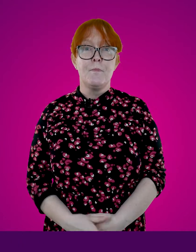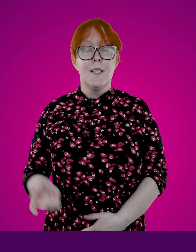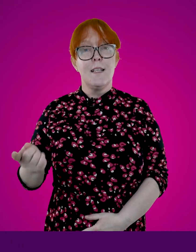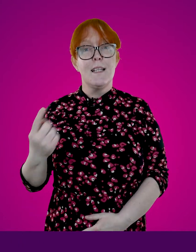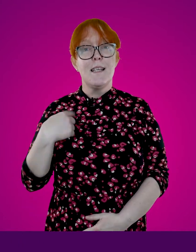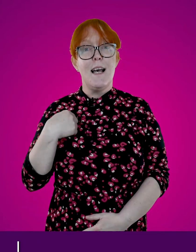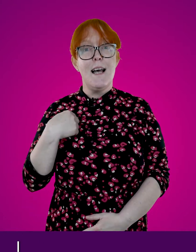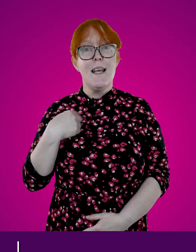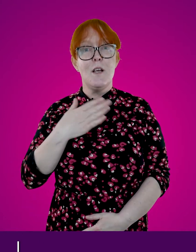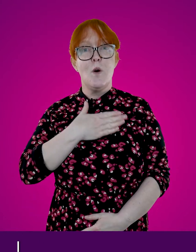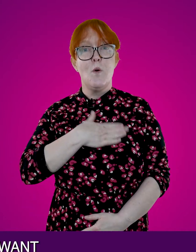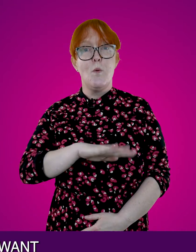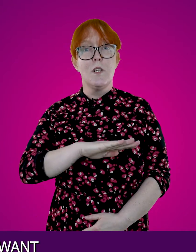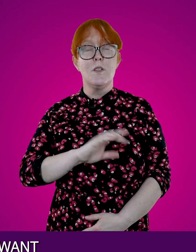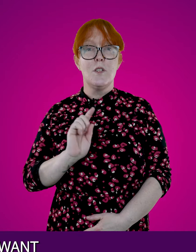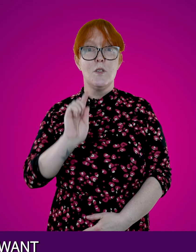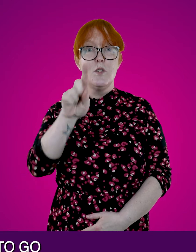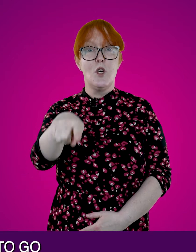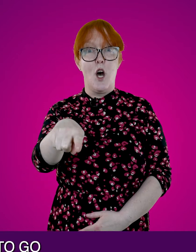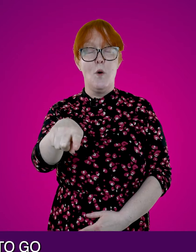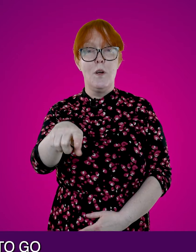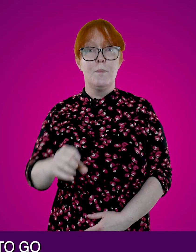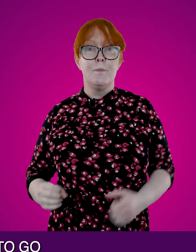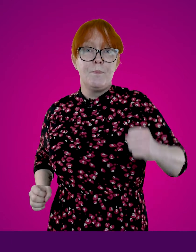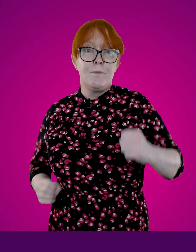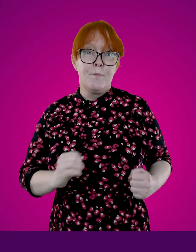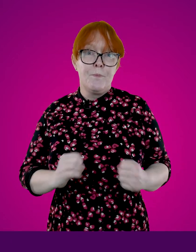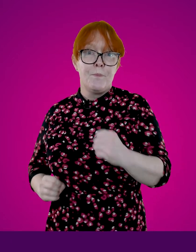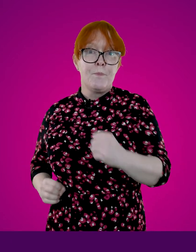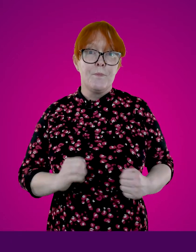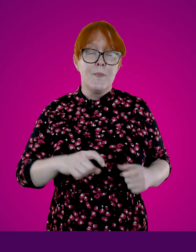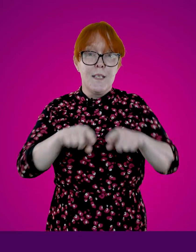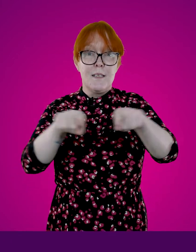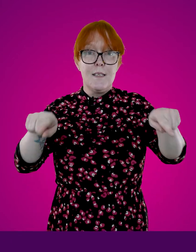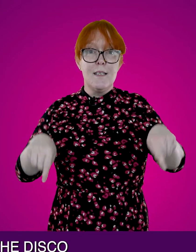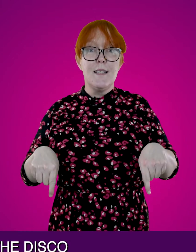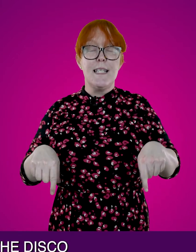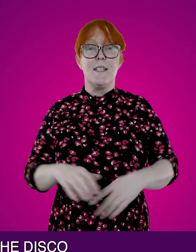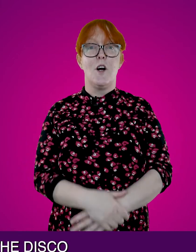That's I want to go to the disco.